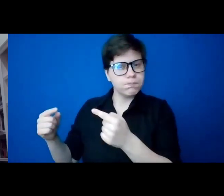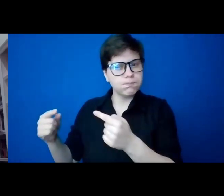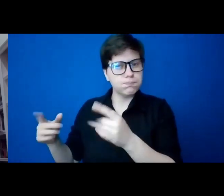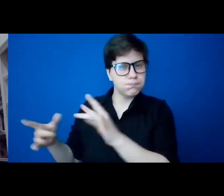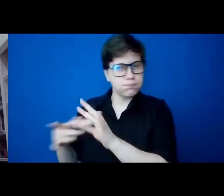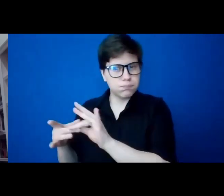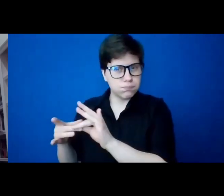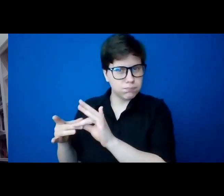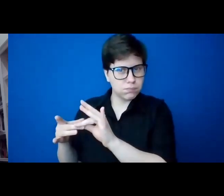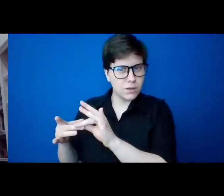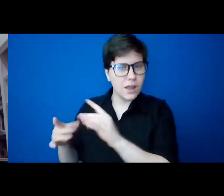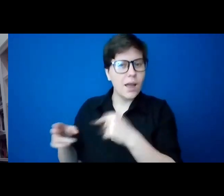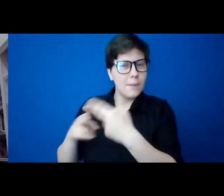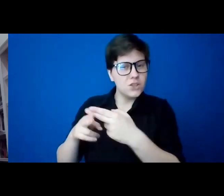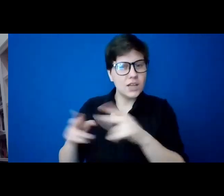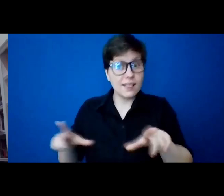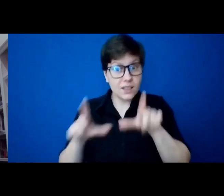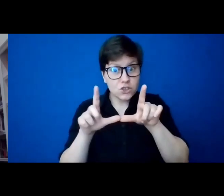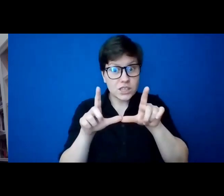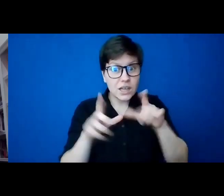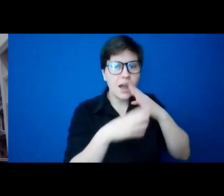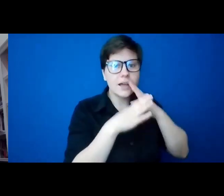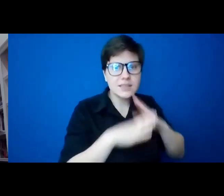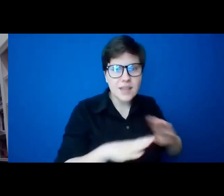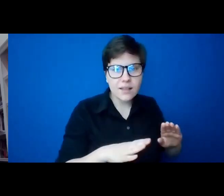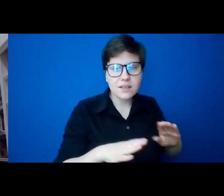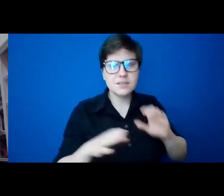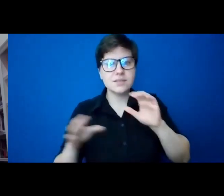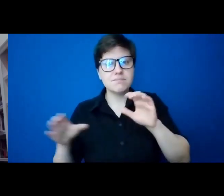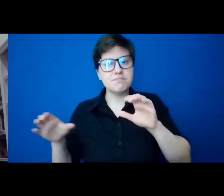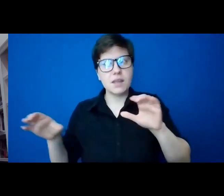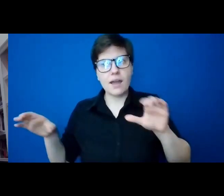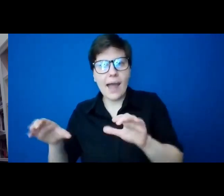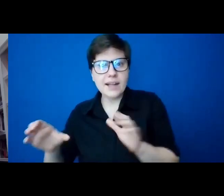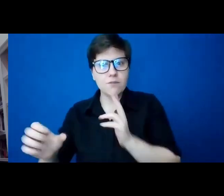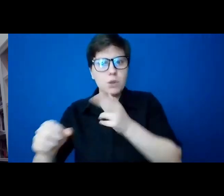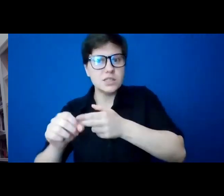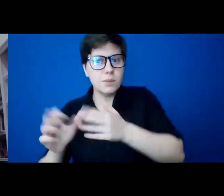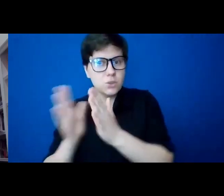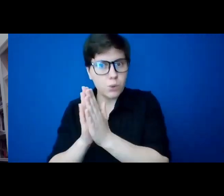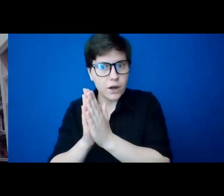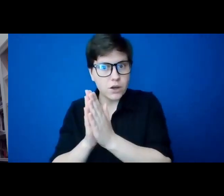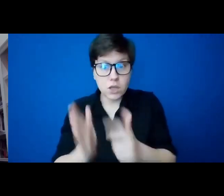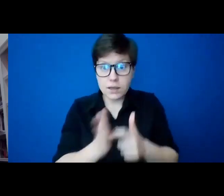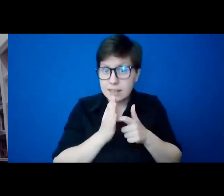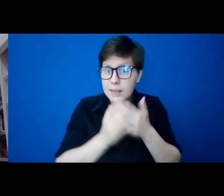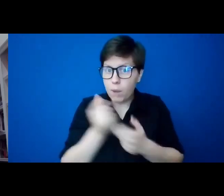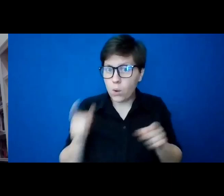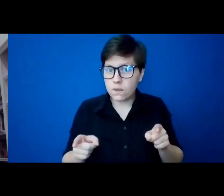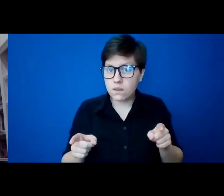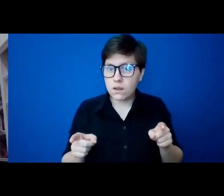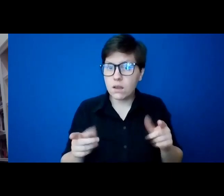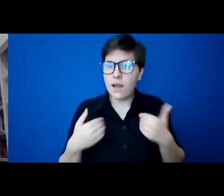in liturgy, silence in the liturgy, and active participation in prayers, we need both of them. And there's a healthy